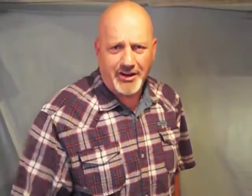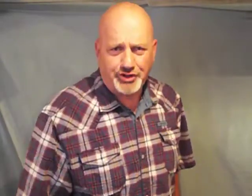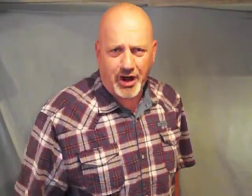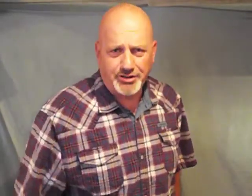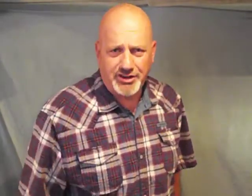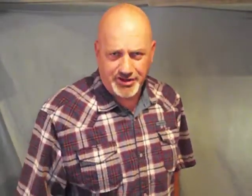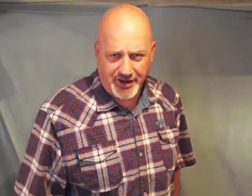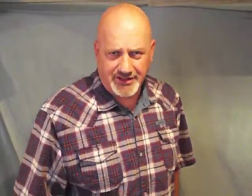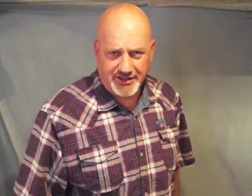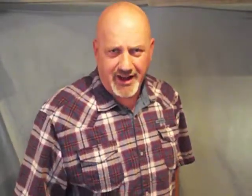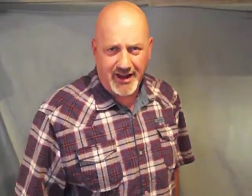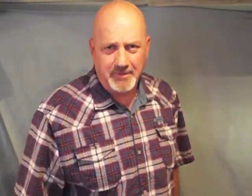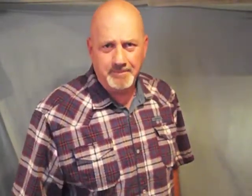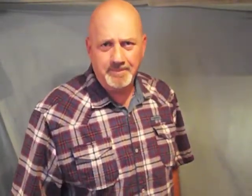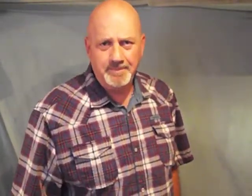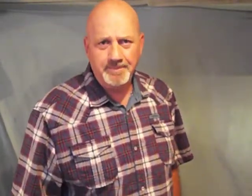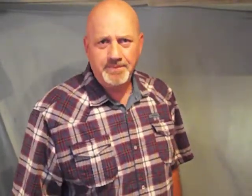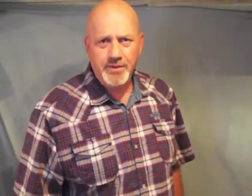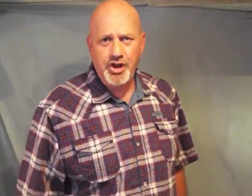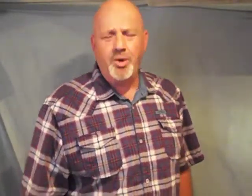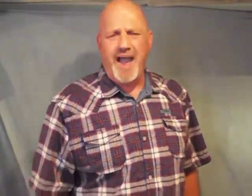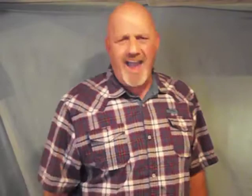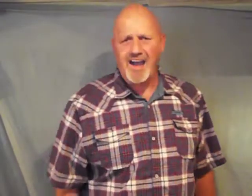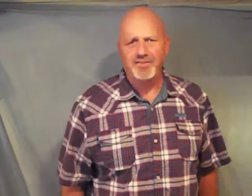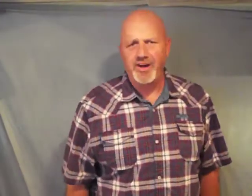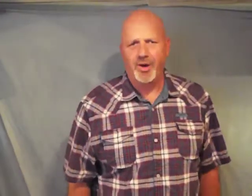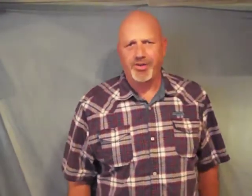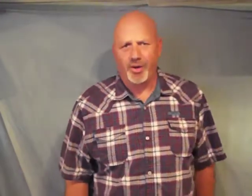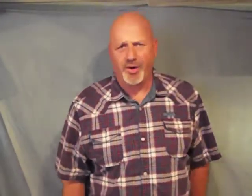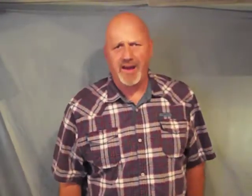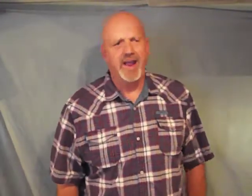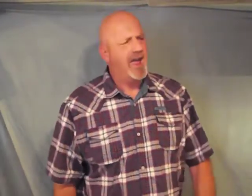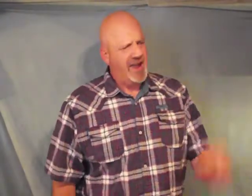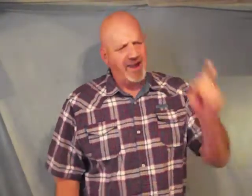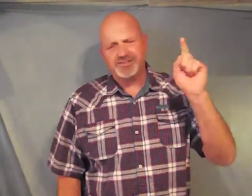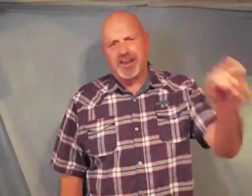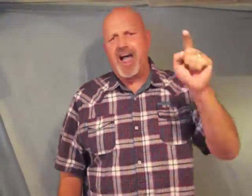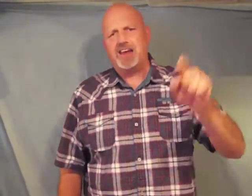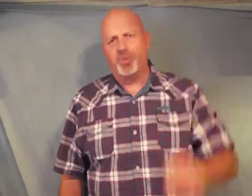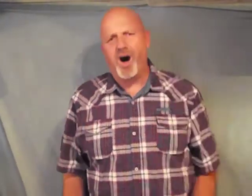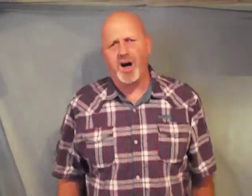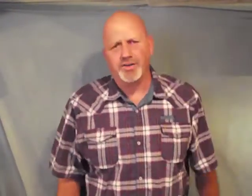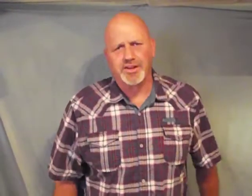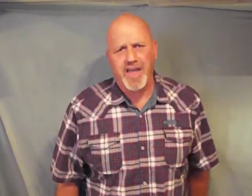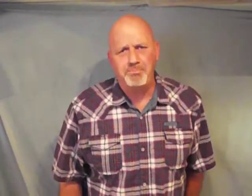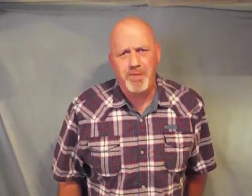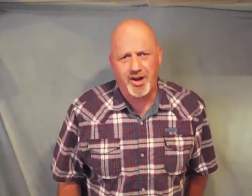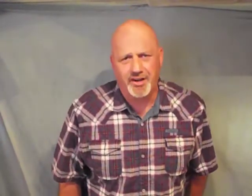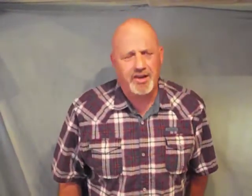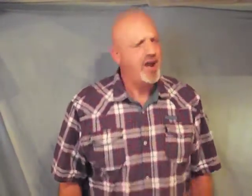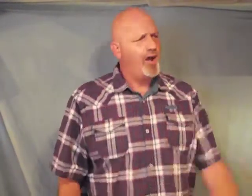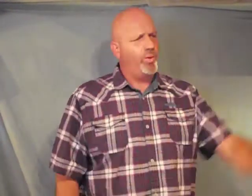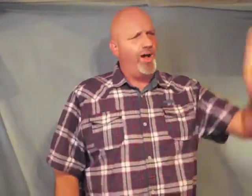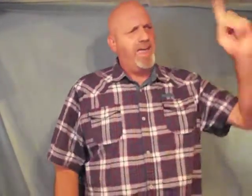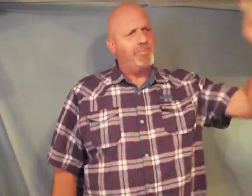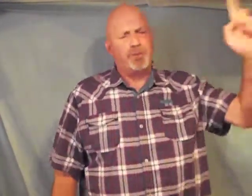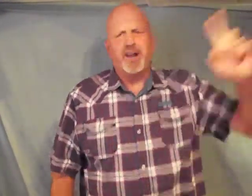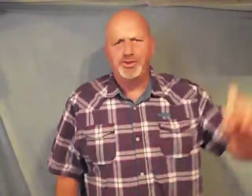church in Jesus name you have no authority inside the walls of that building while that preacher